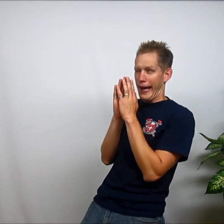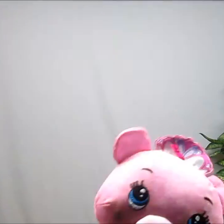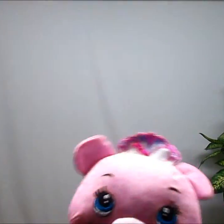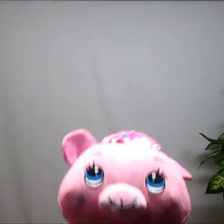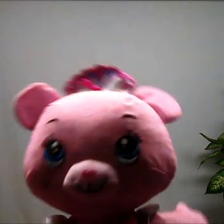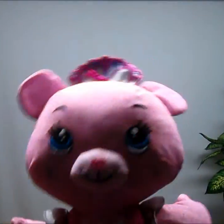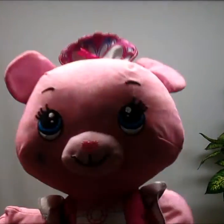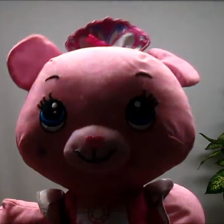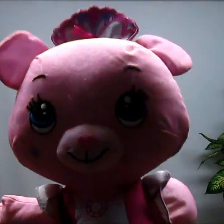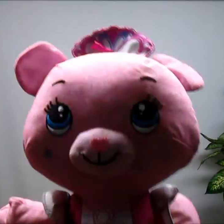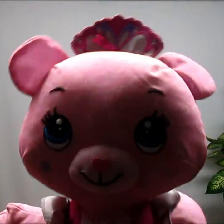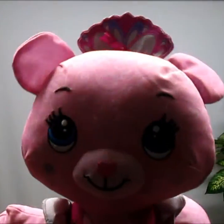No more cameras!